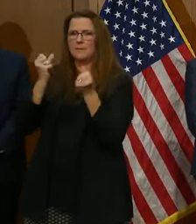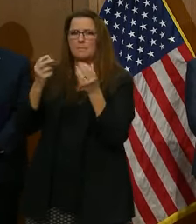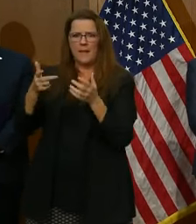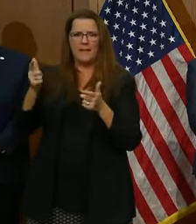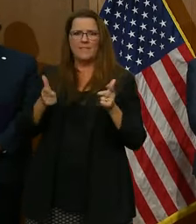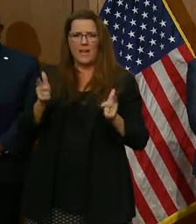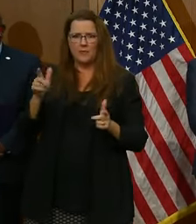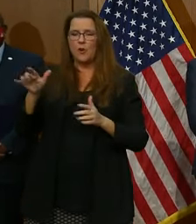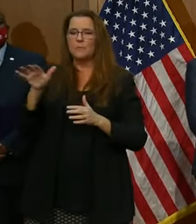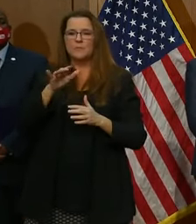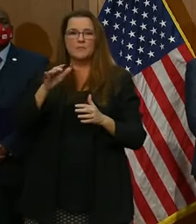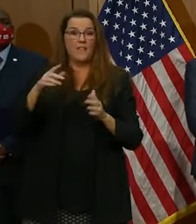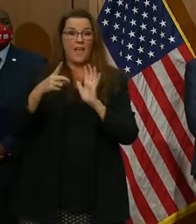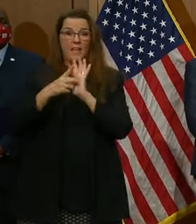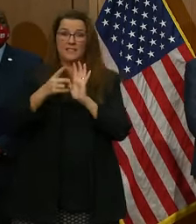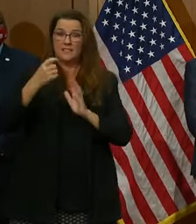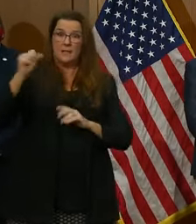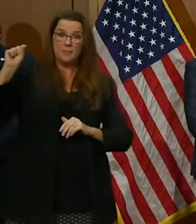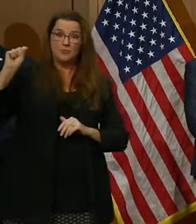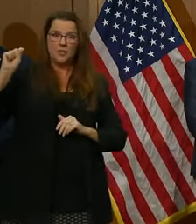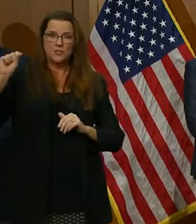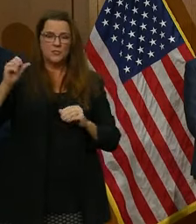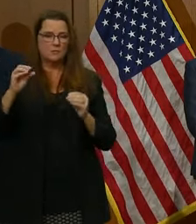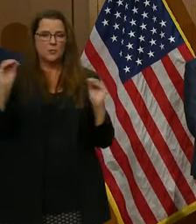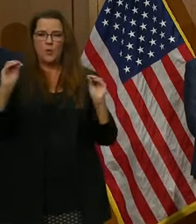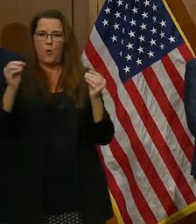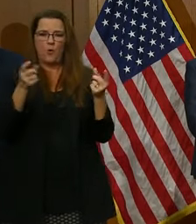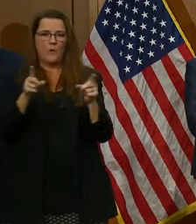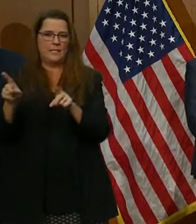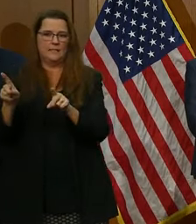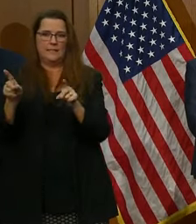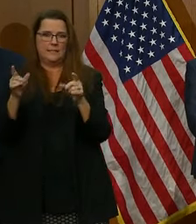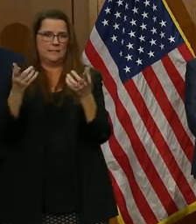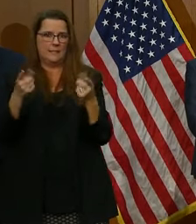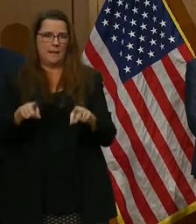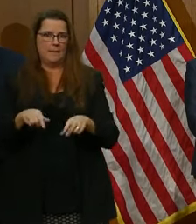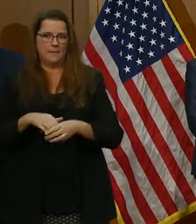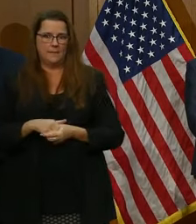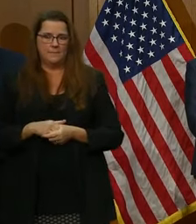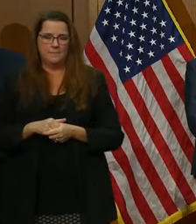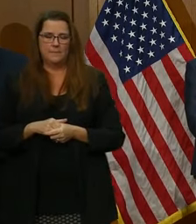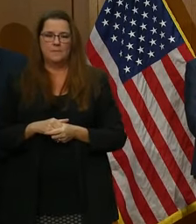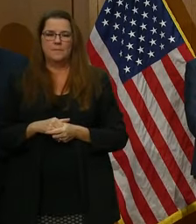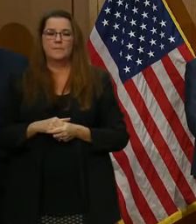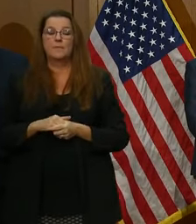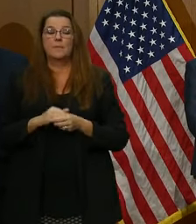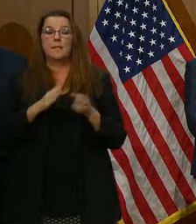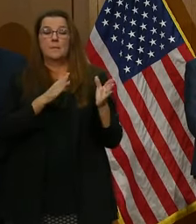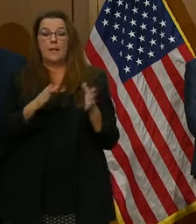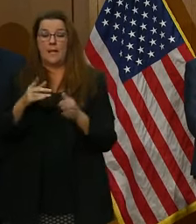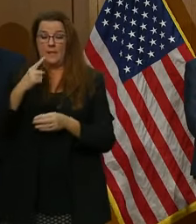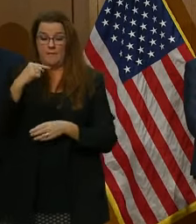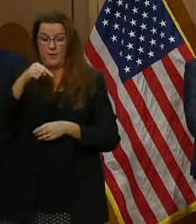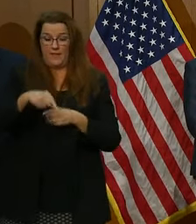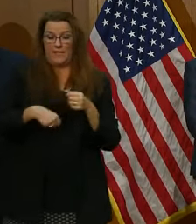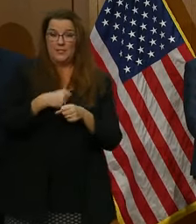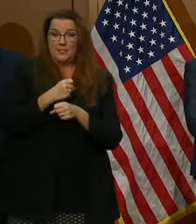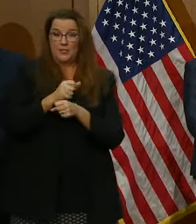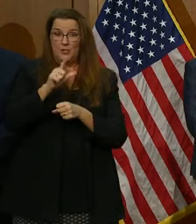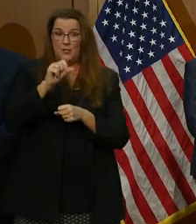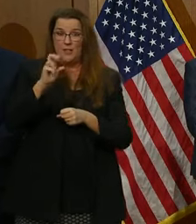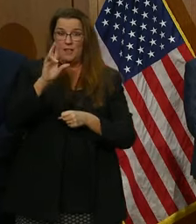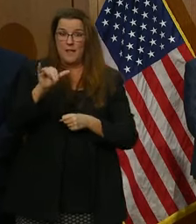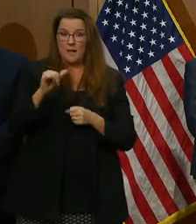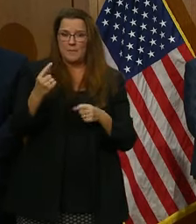proceeded without incident. Planning for this lobby day began, as you heard,